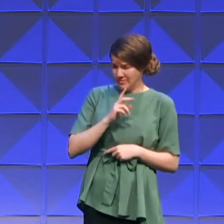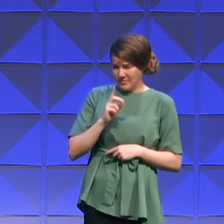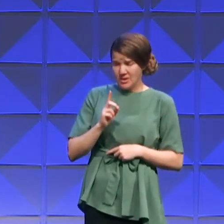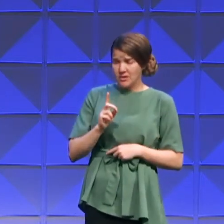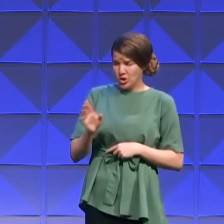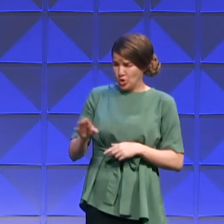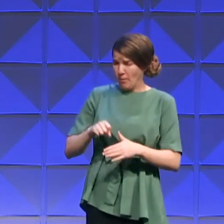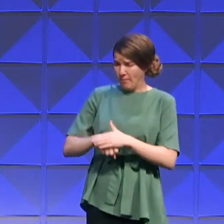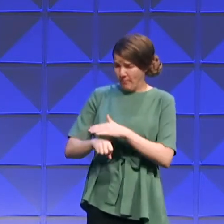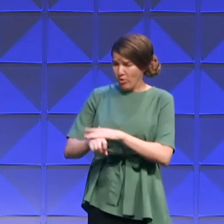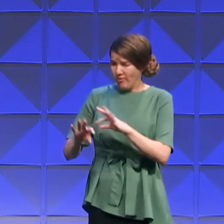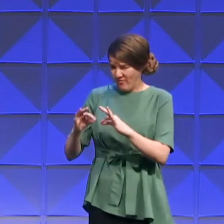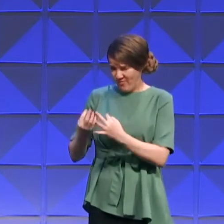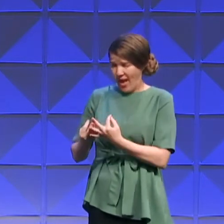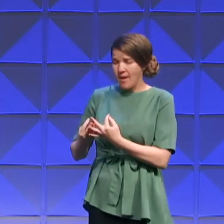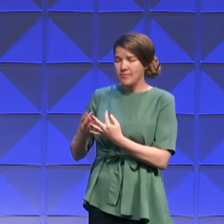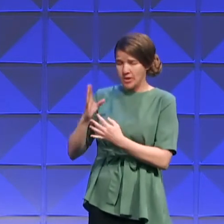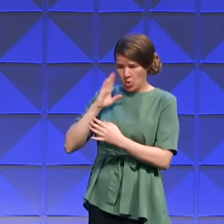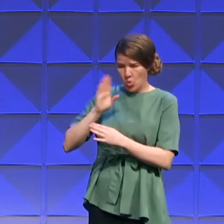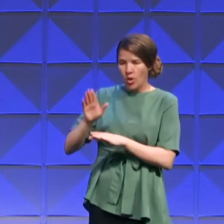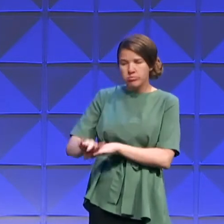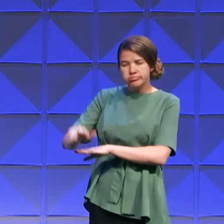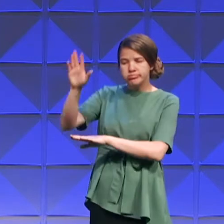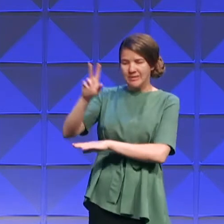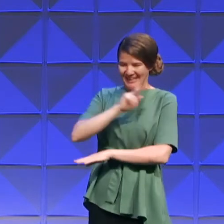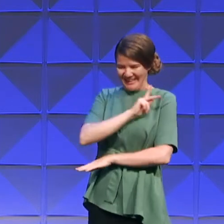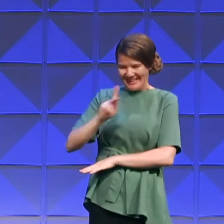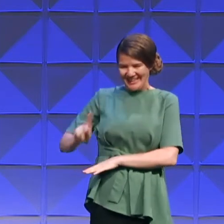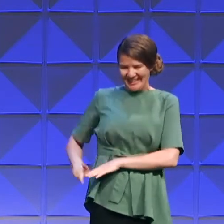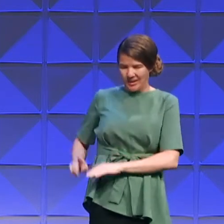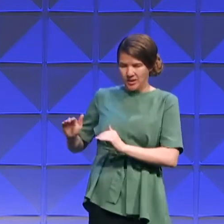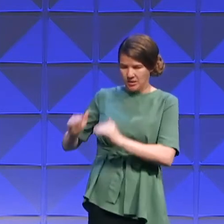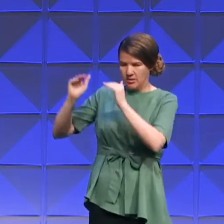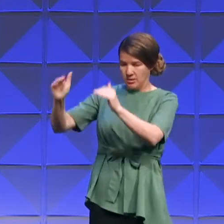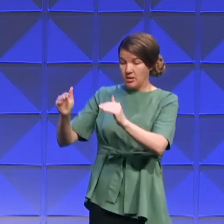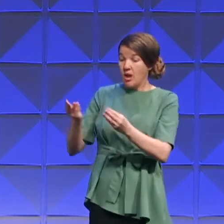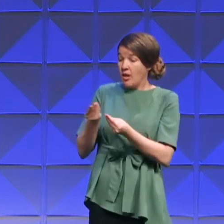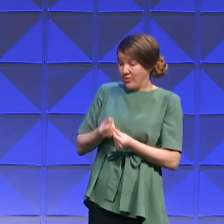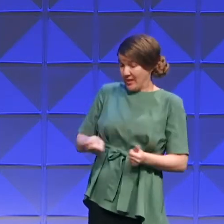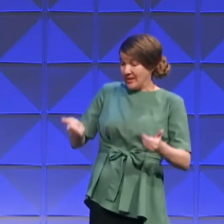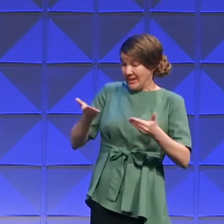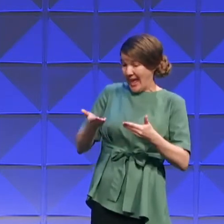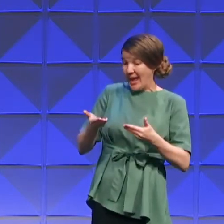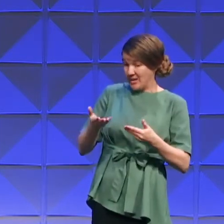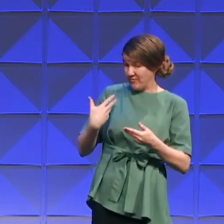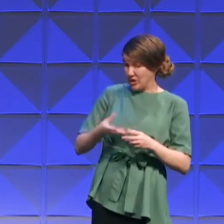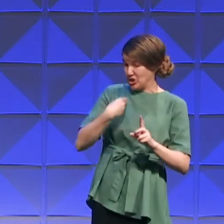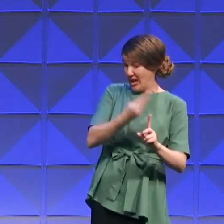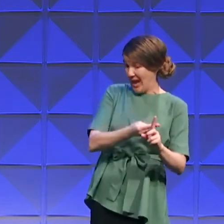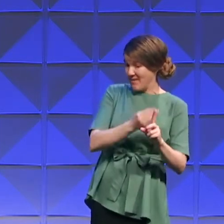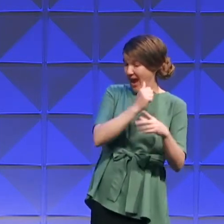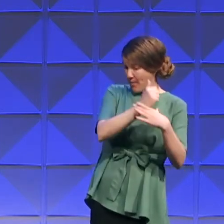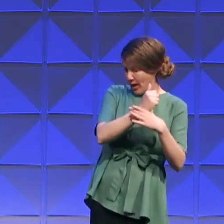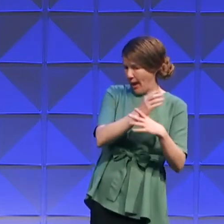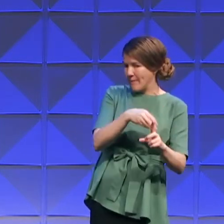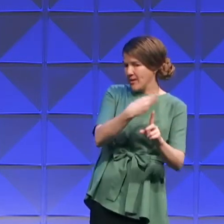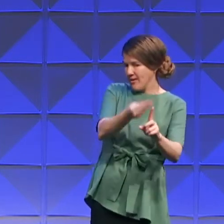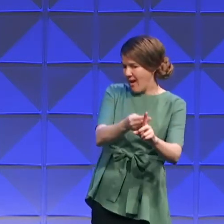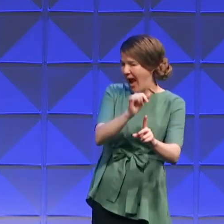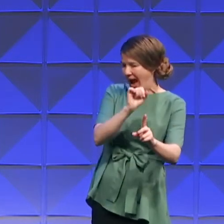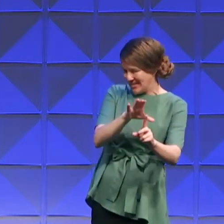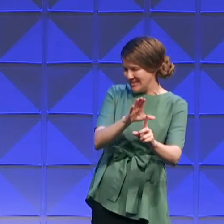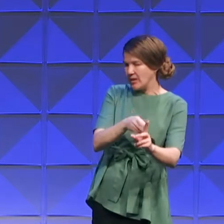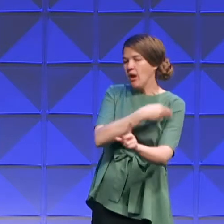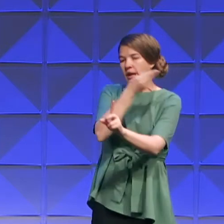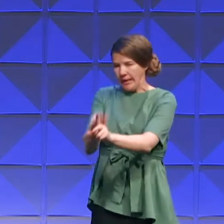out of thy loins. The land which I gave Abraham and Isaac, to thee will I give it, and to thy seed after